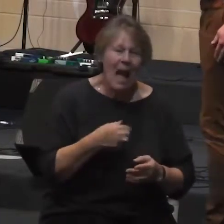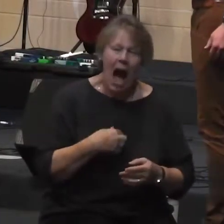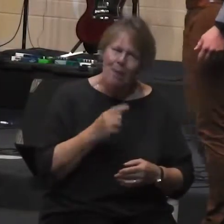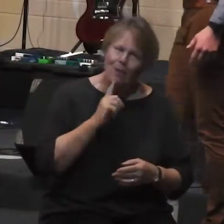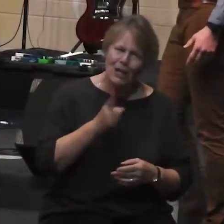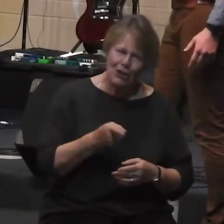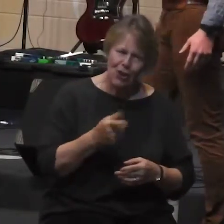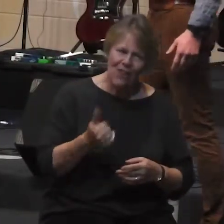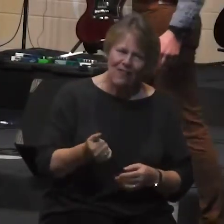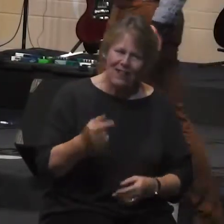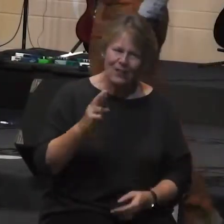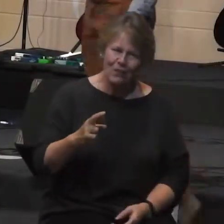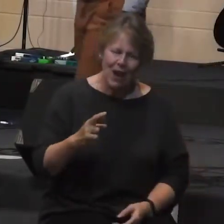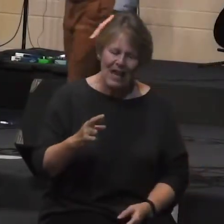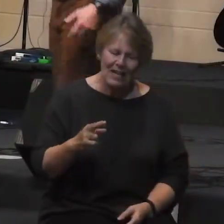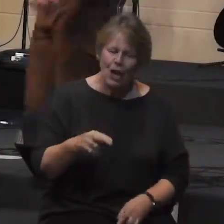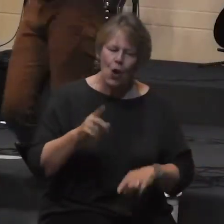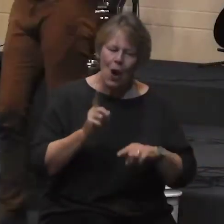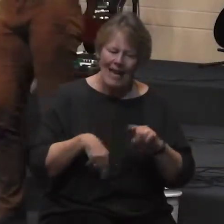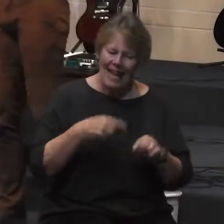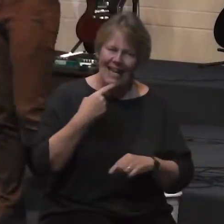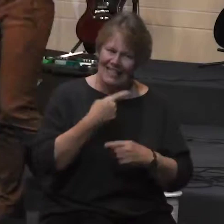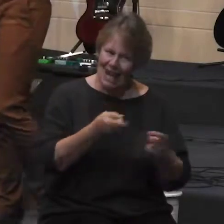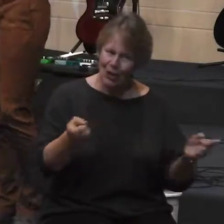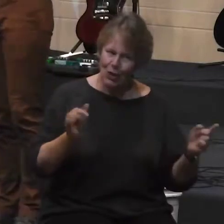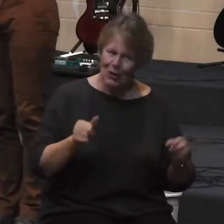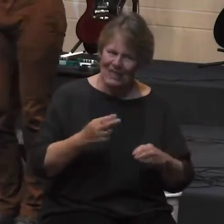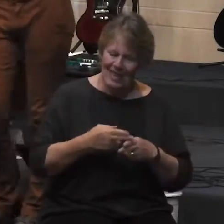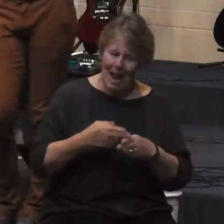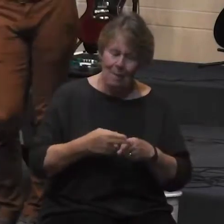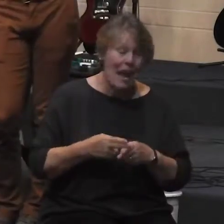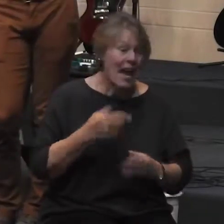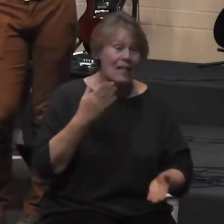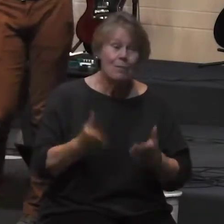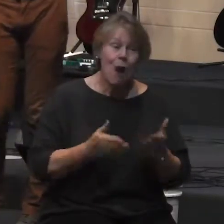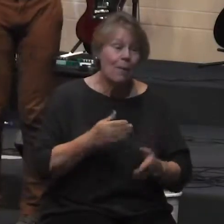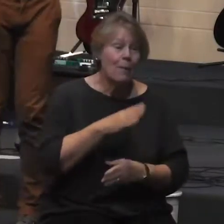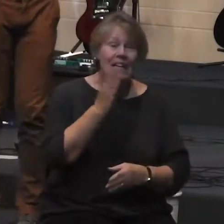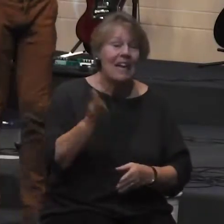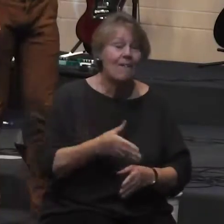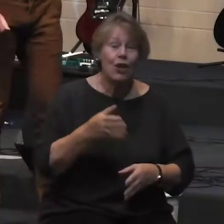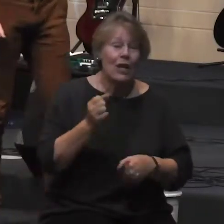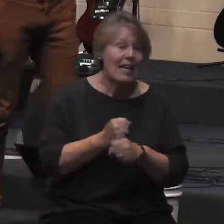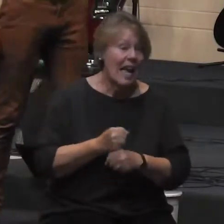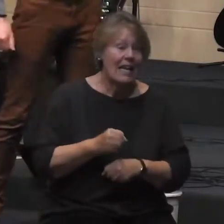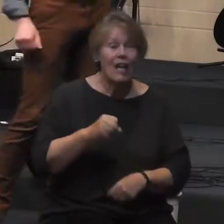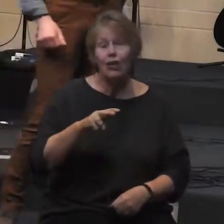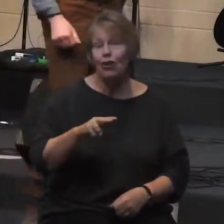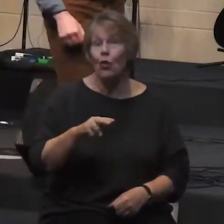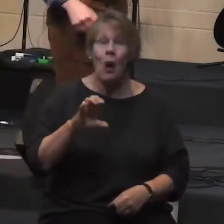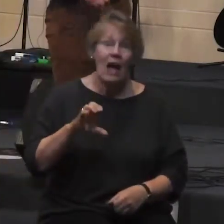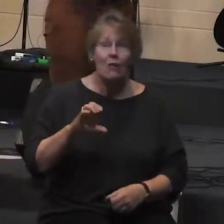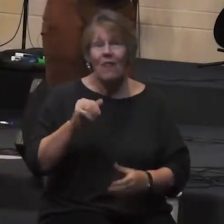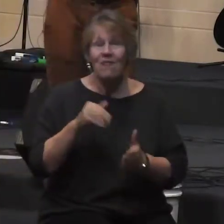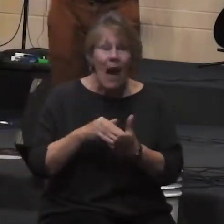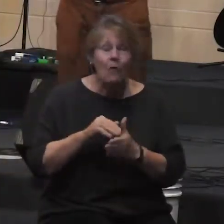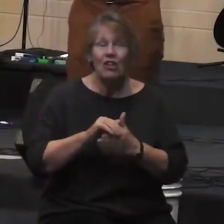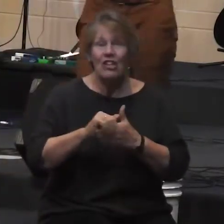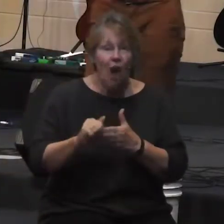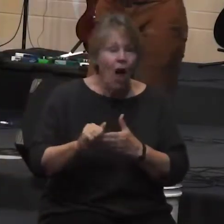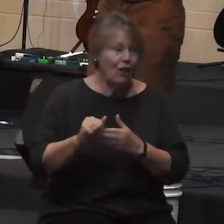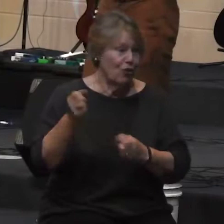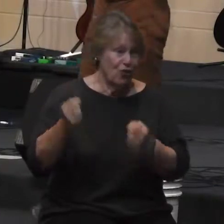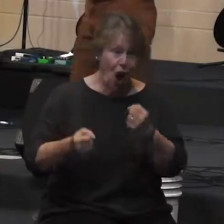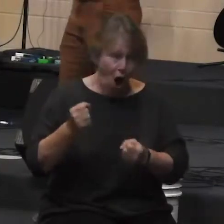asked to remain nameless probably is never going to get the $200,000 McLaren that that picture